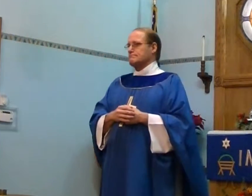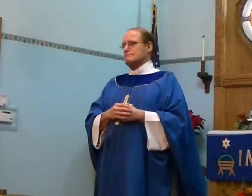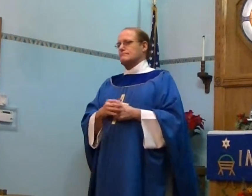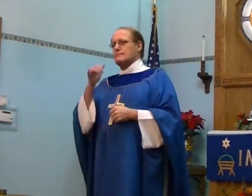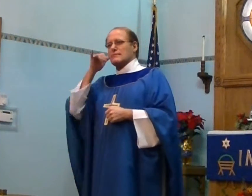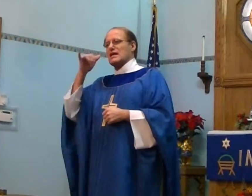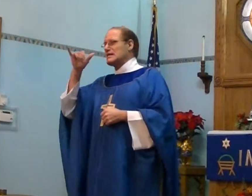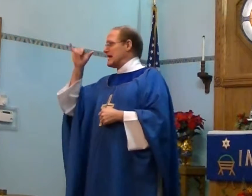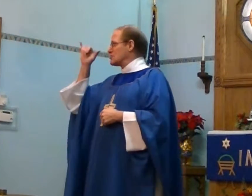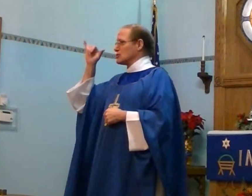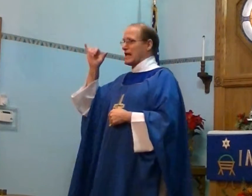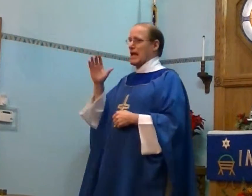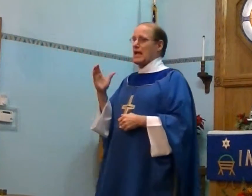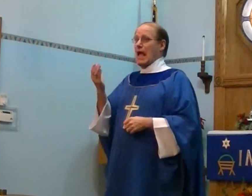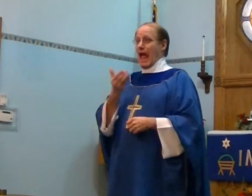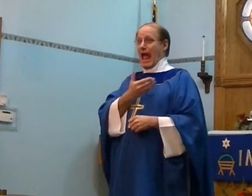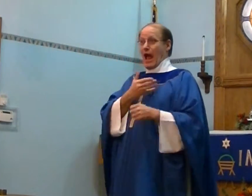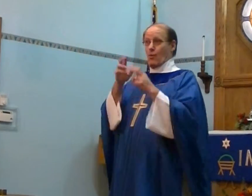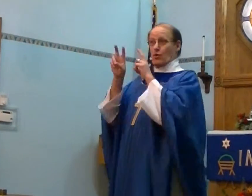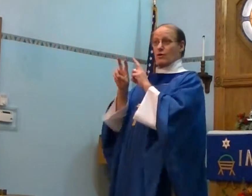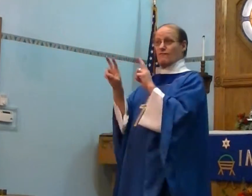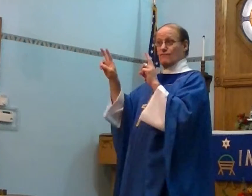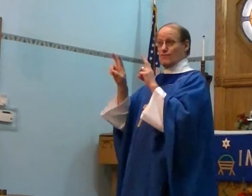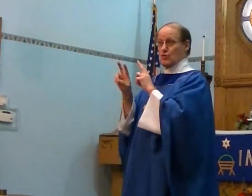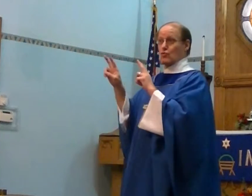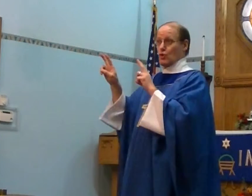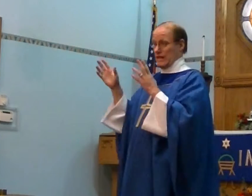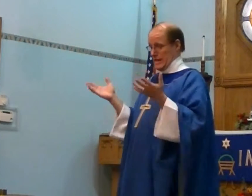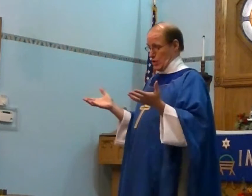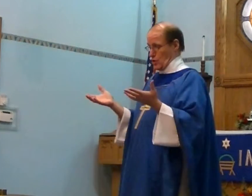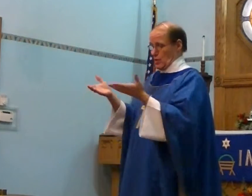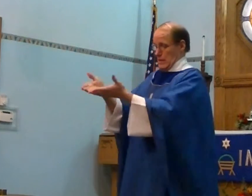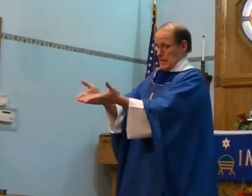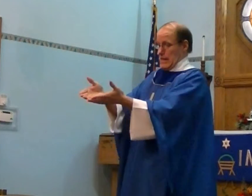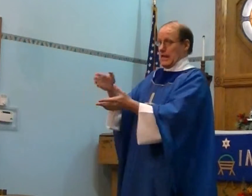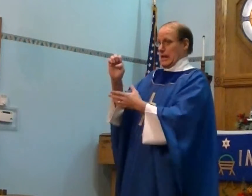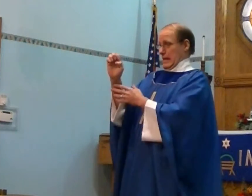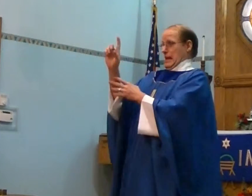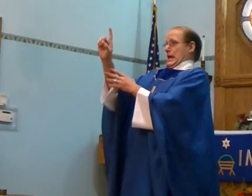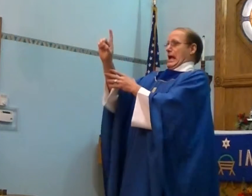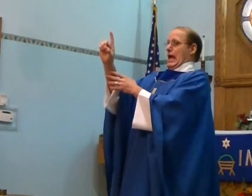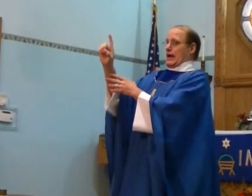Today, our funeral year, Ed